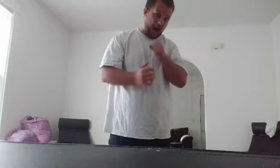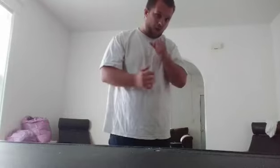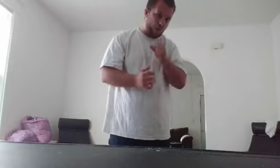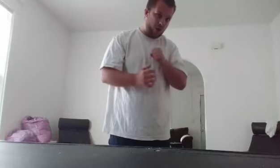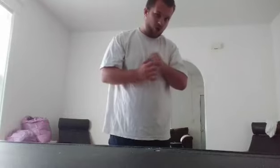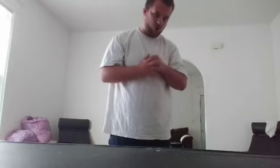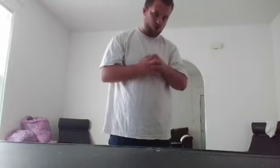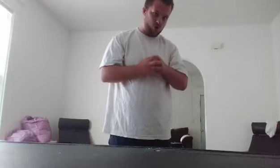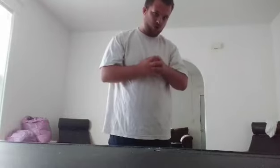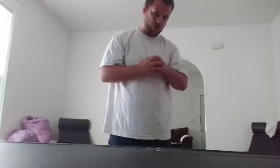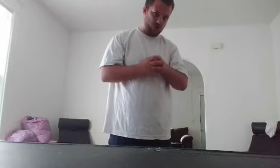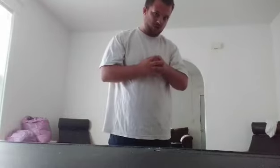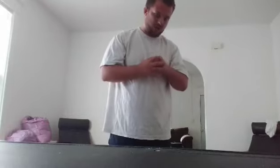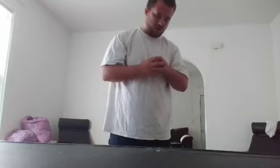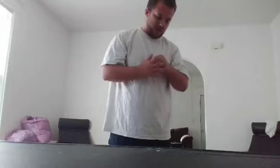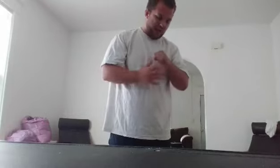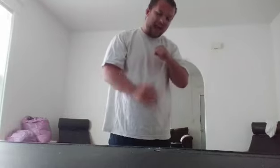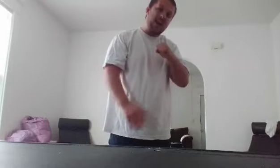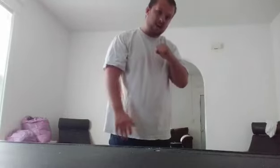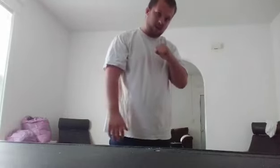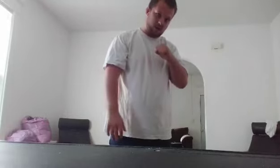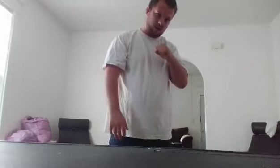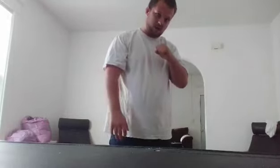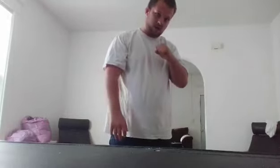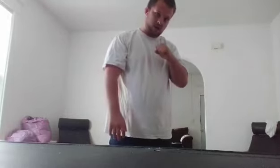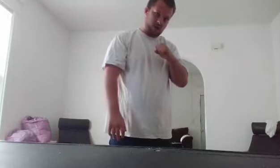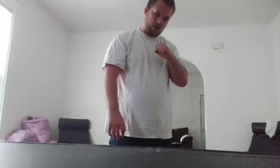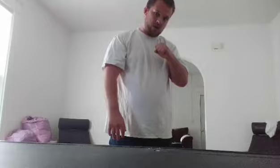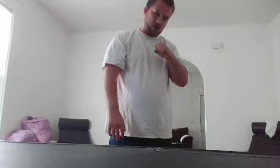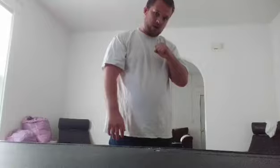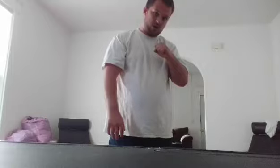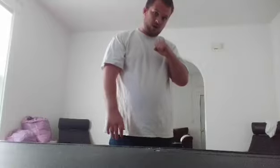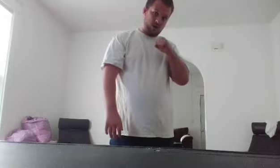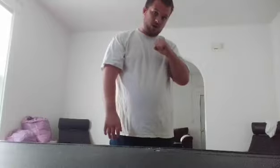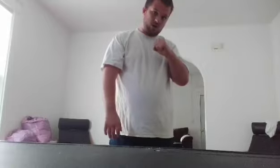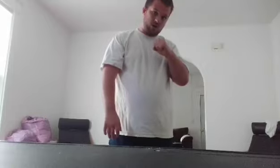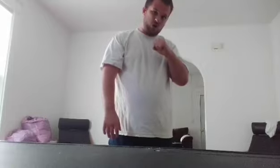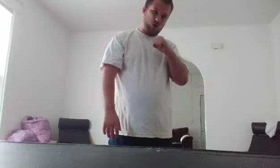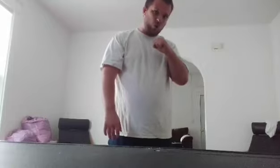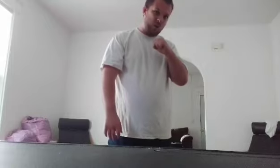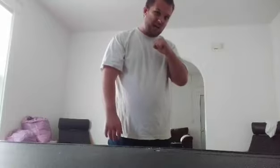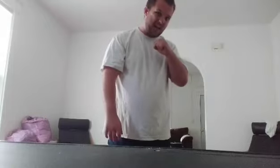will end your life.